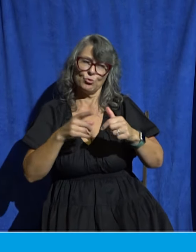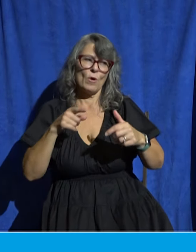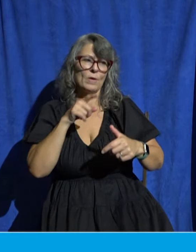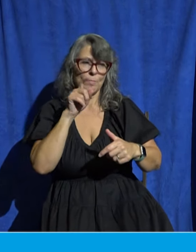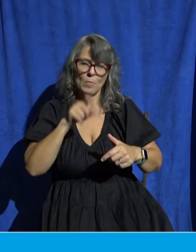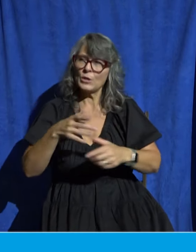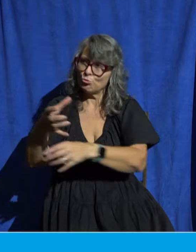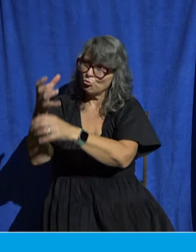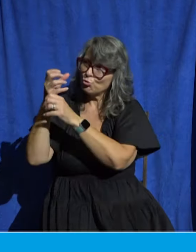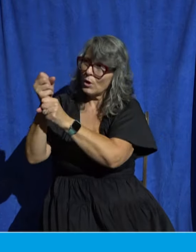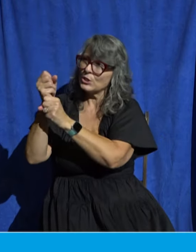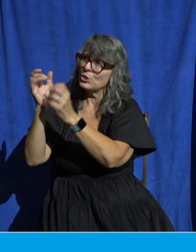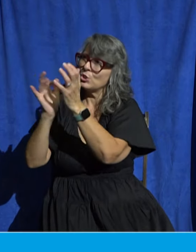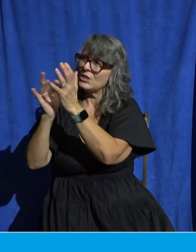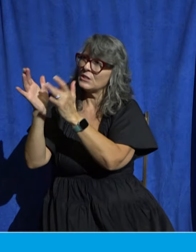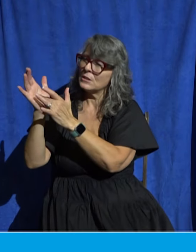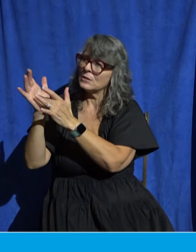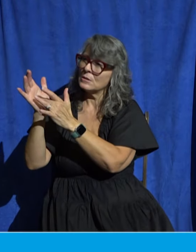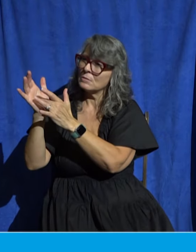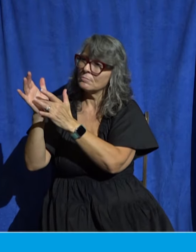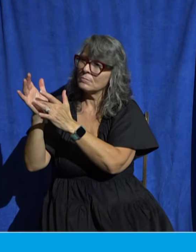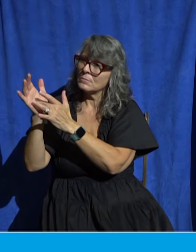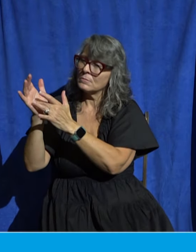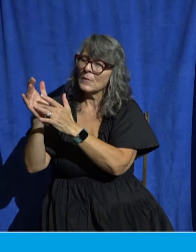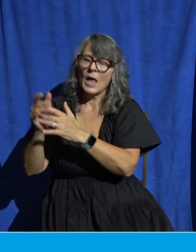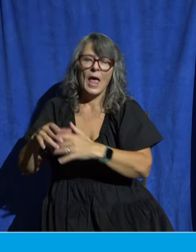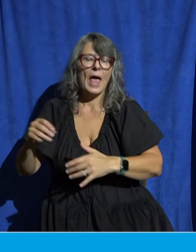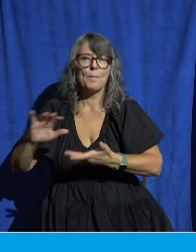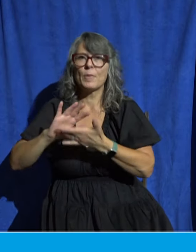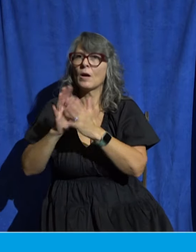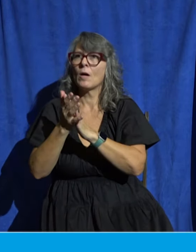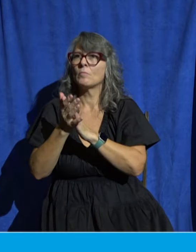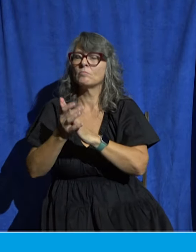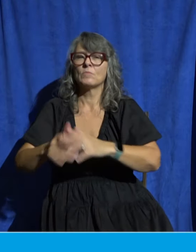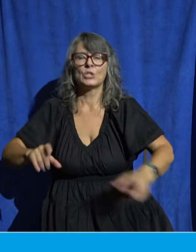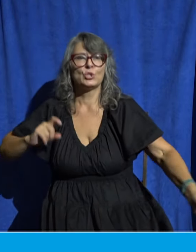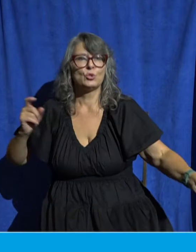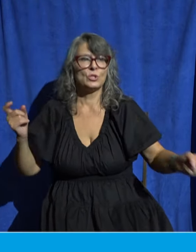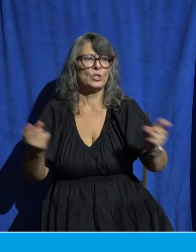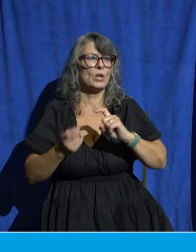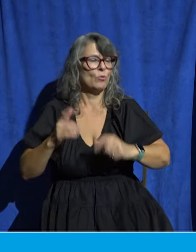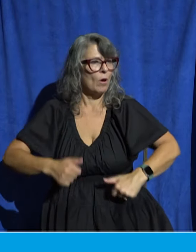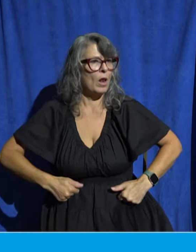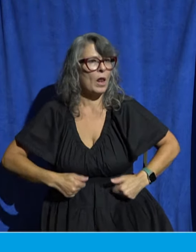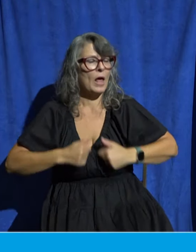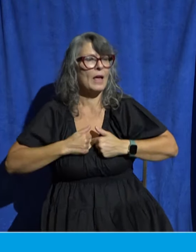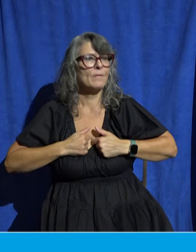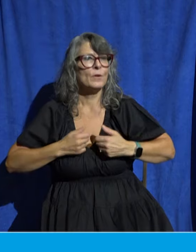trust in him and get to be blown away about how God's spirit works in and through you consider trusting him during this